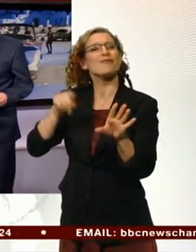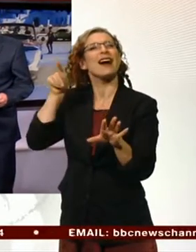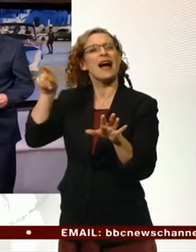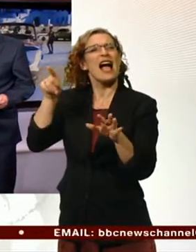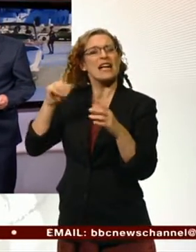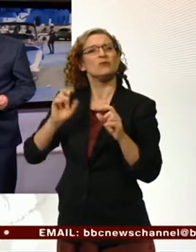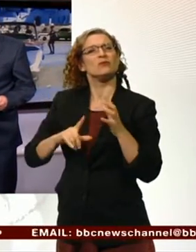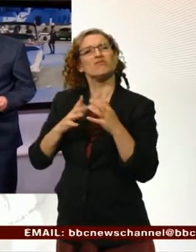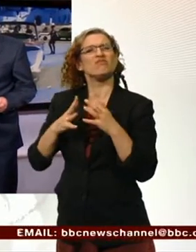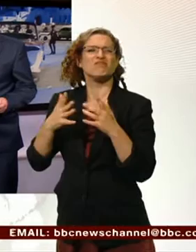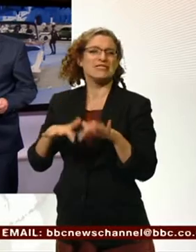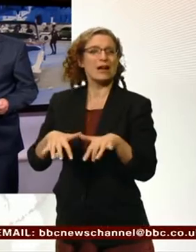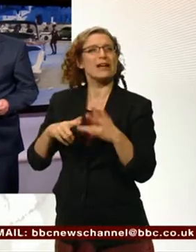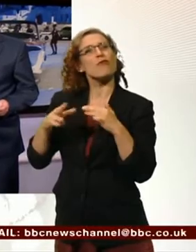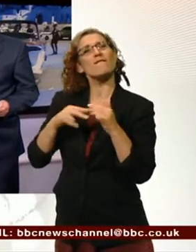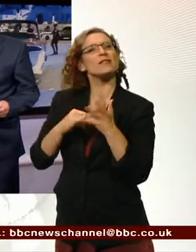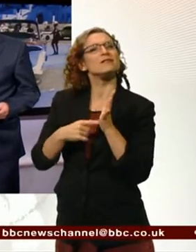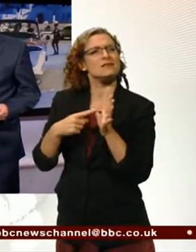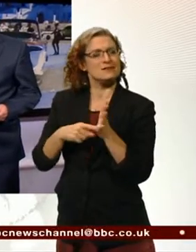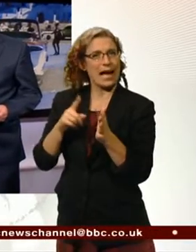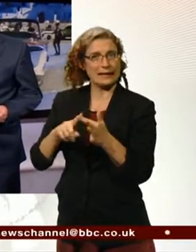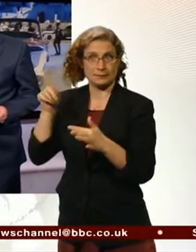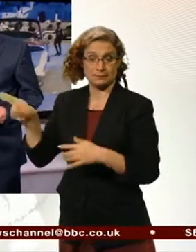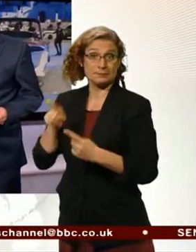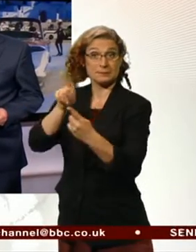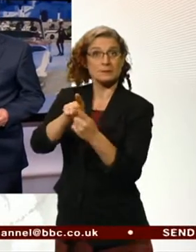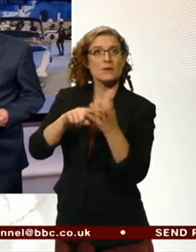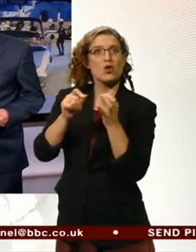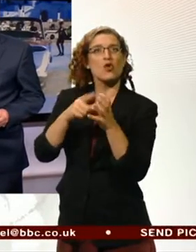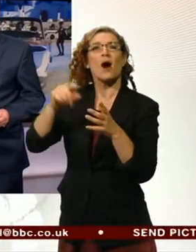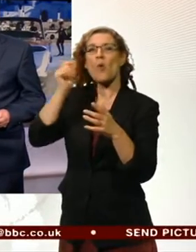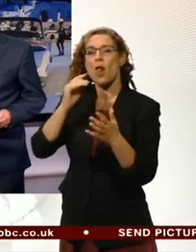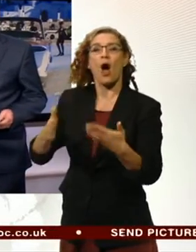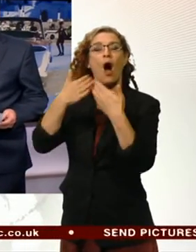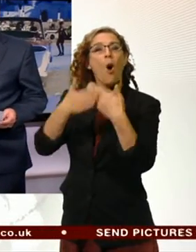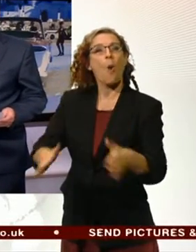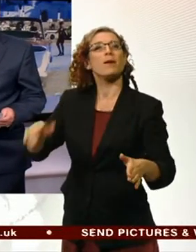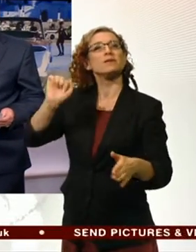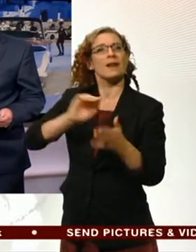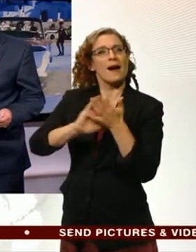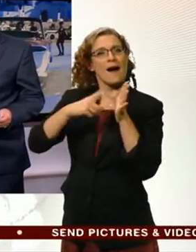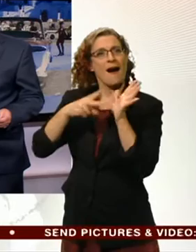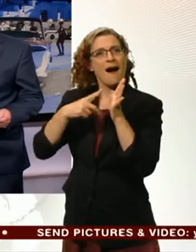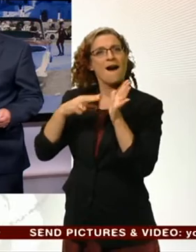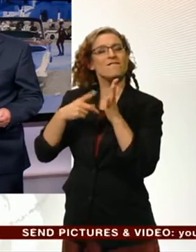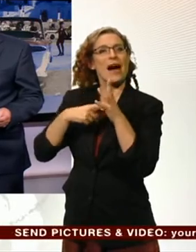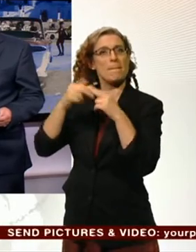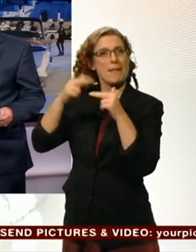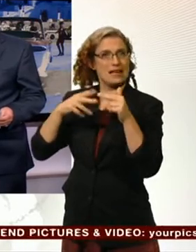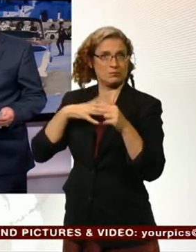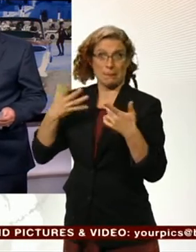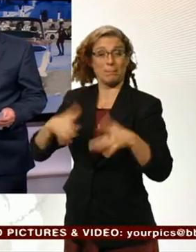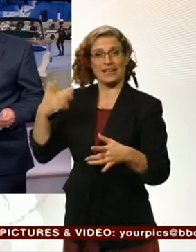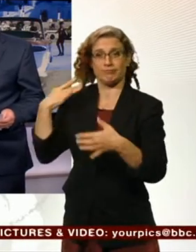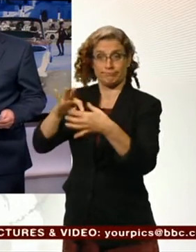It will be a historic moment. The formal reopening of the building in Havana comes more than half a century after diplomatic ties were cut